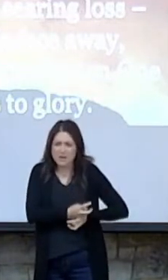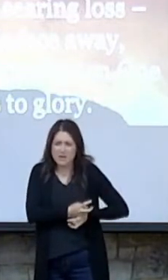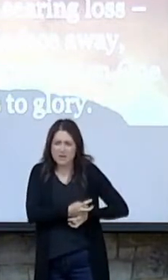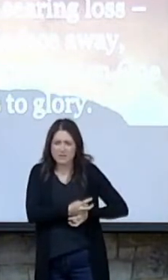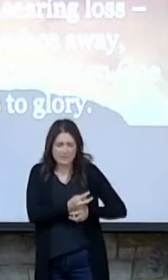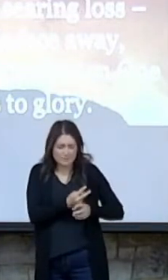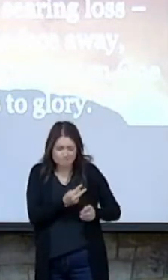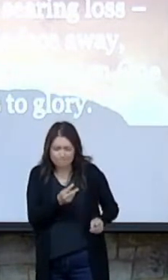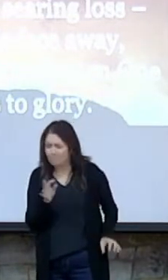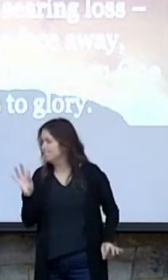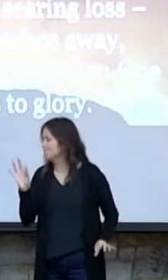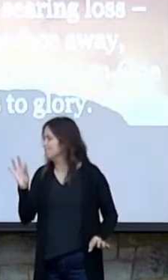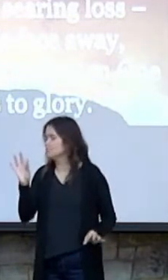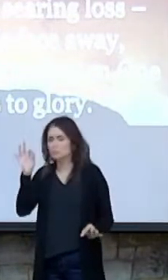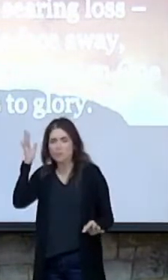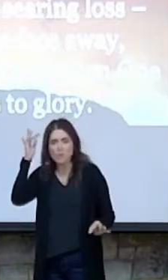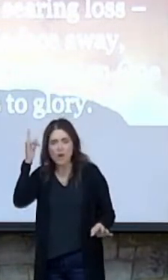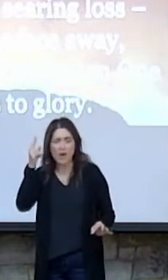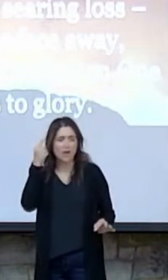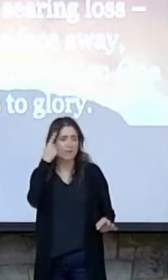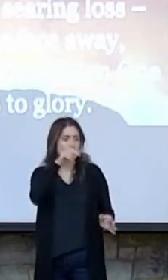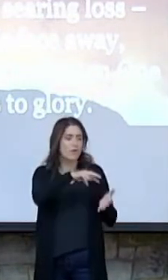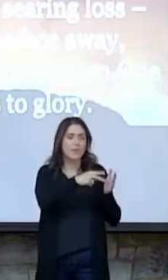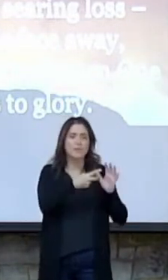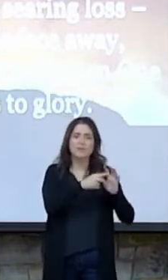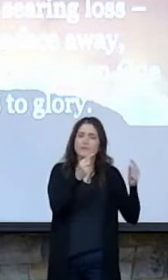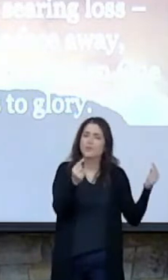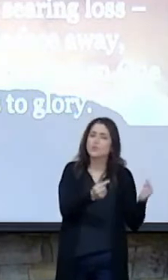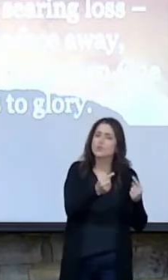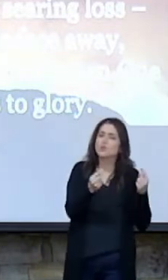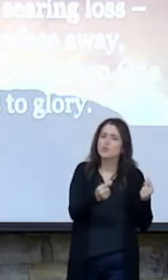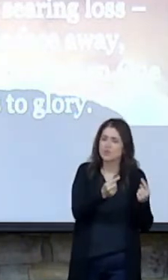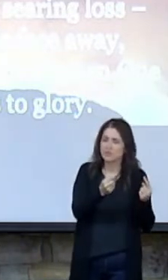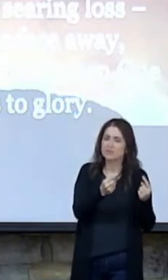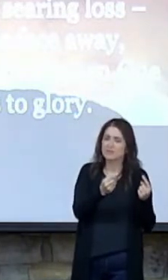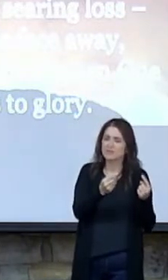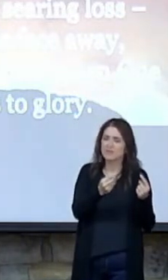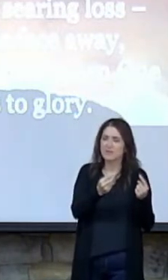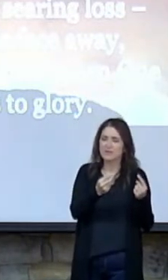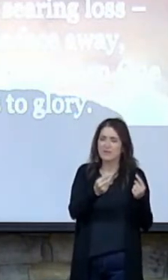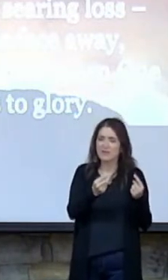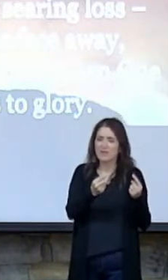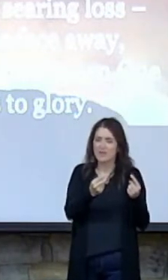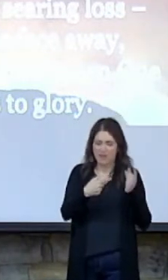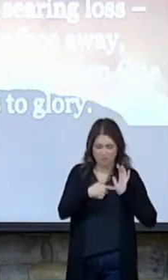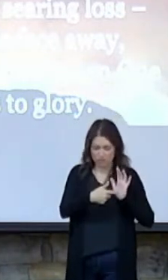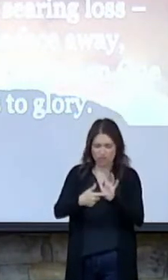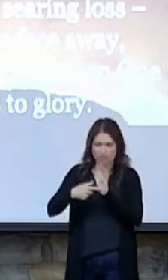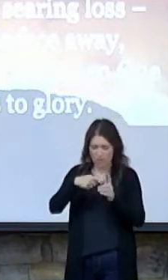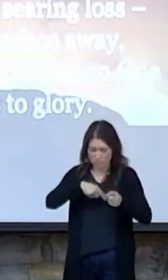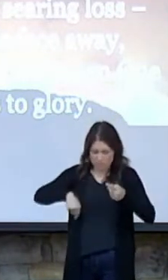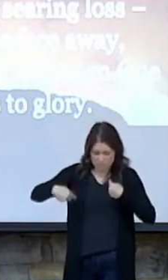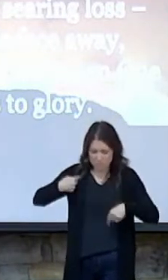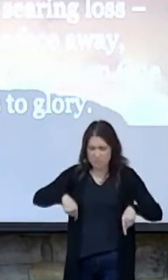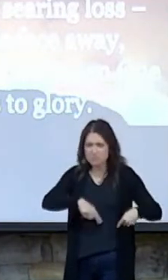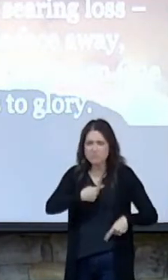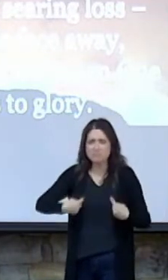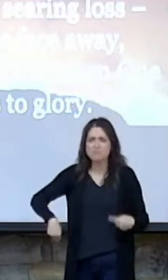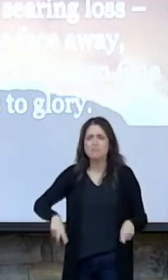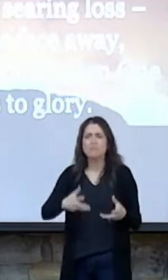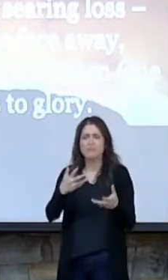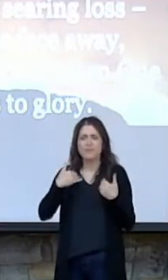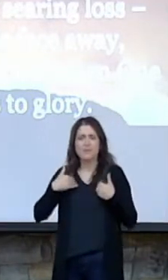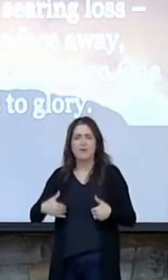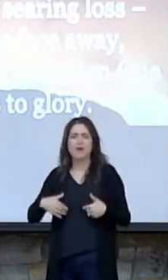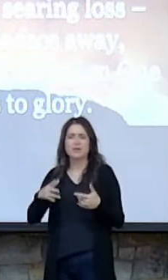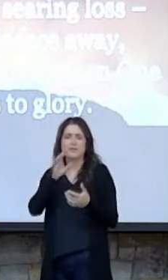purpose of the wounds which would mar the body of Christ. The irony in